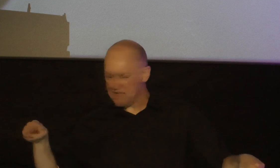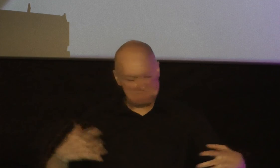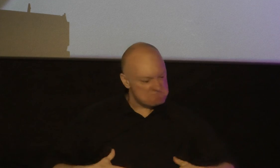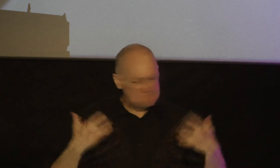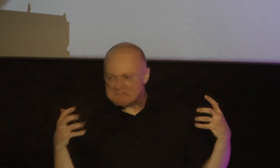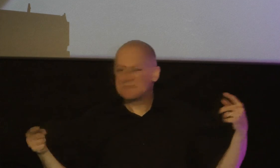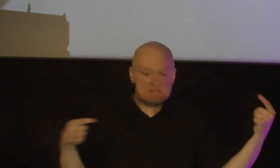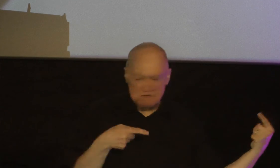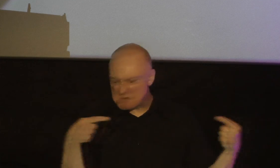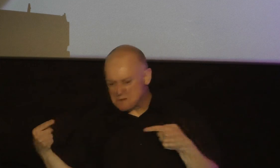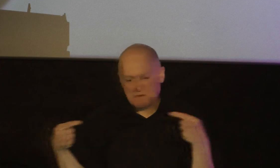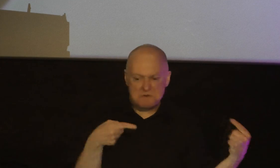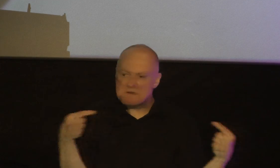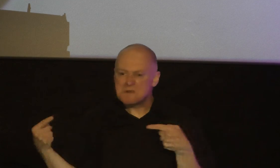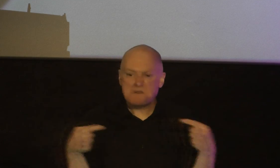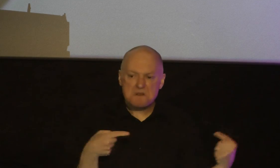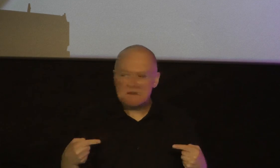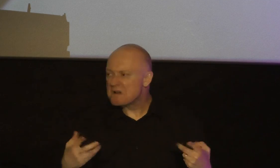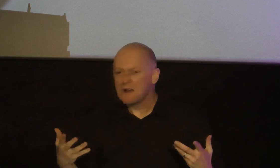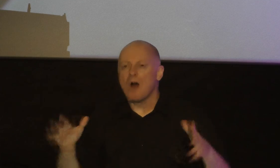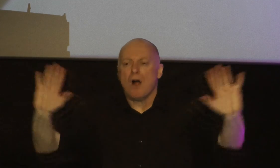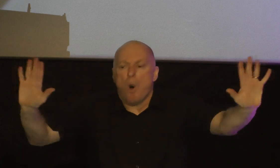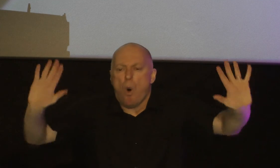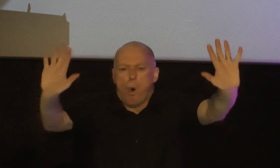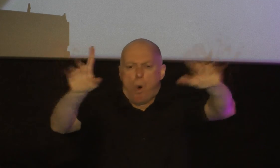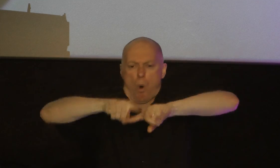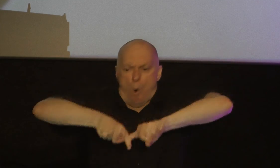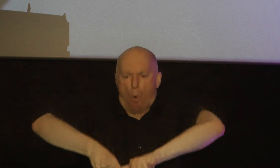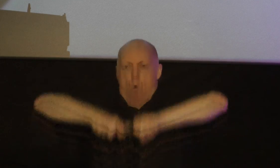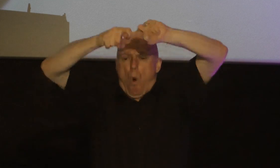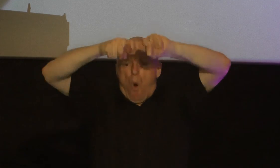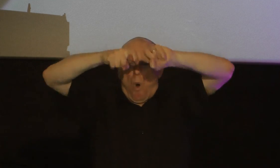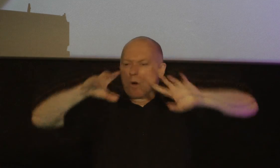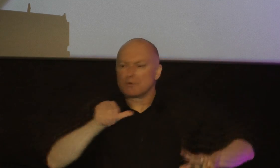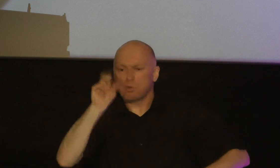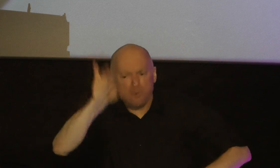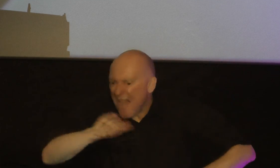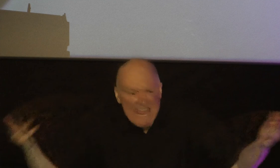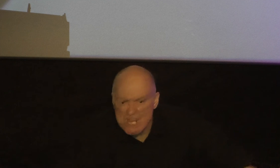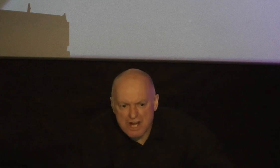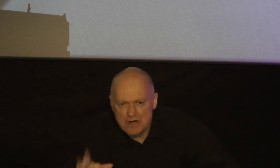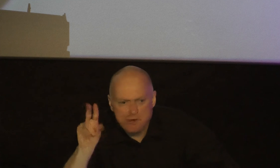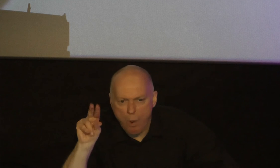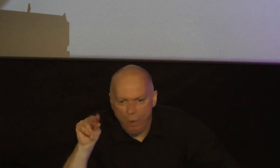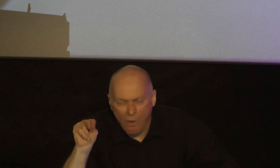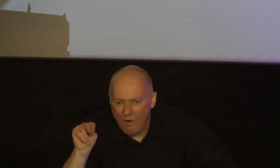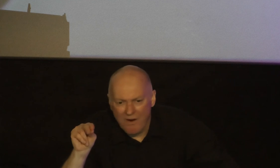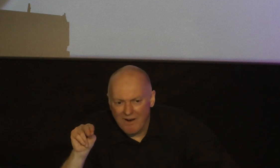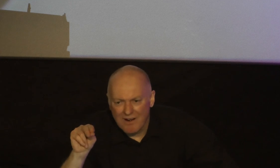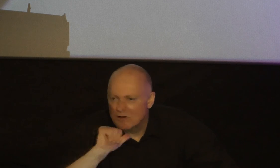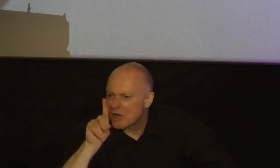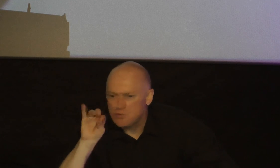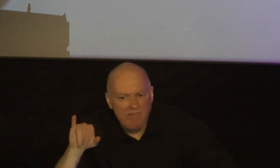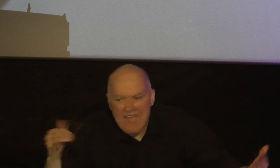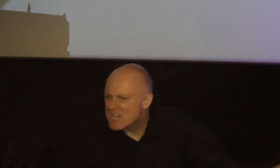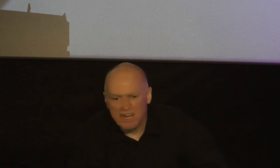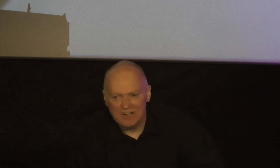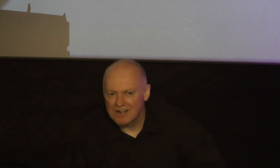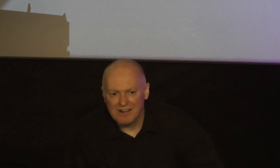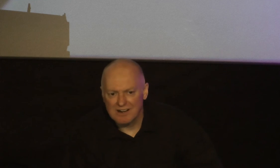why are they doing that and why are they doing this James says hold on hold on hold on we're not going to do that here that's what James says we're not doing that here that's not what